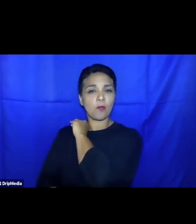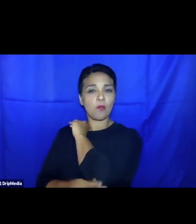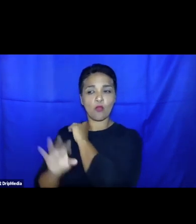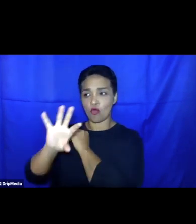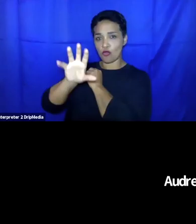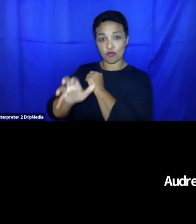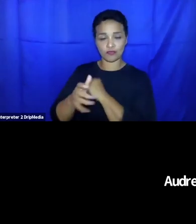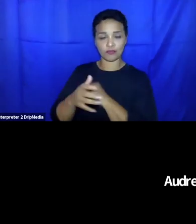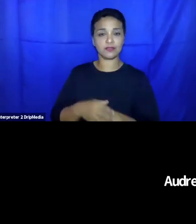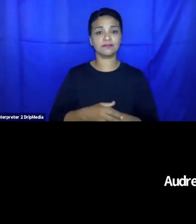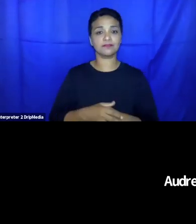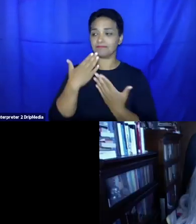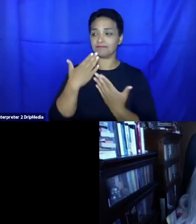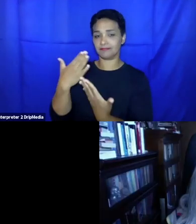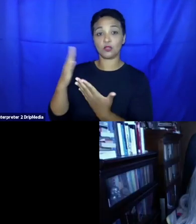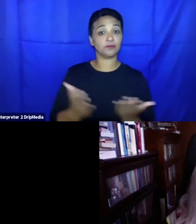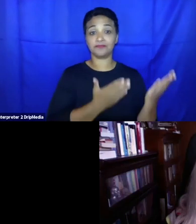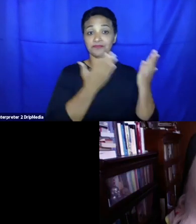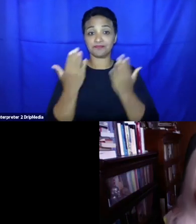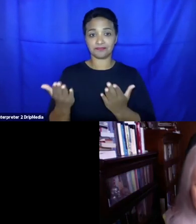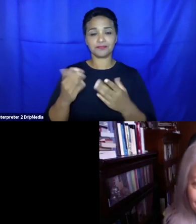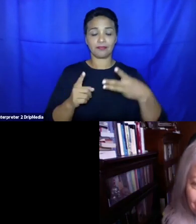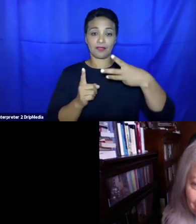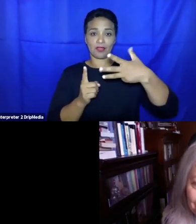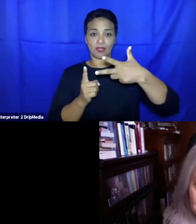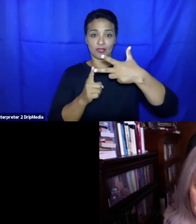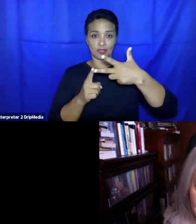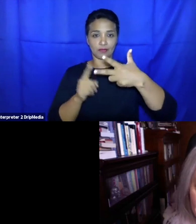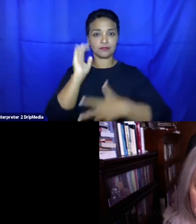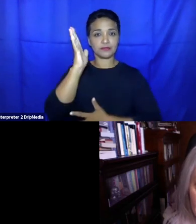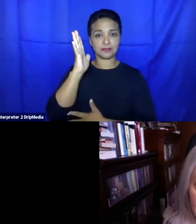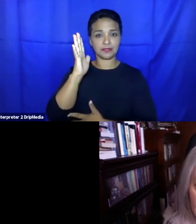to our third speaker, Professor Audrey Macklin from Toronto University.